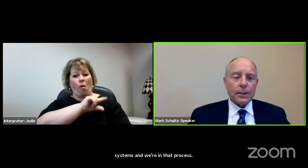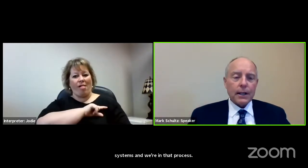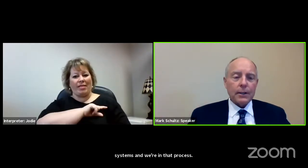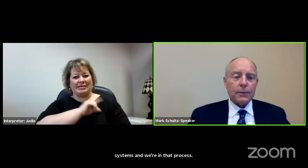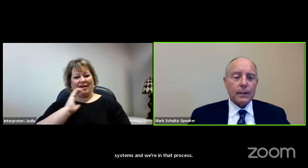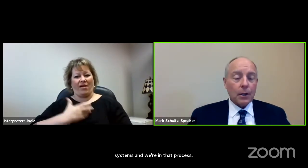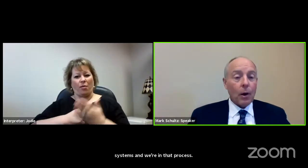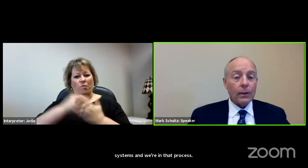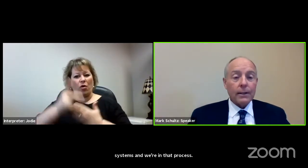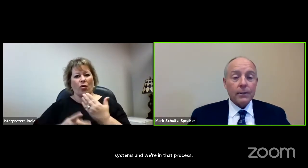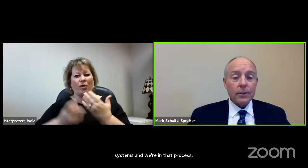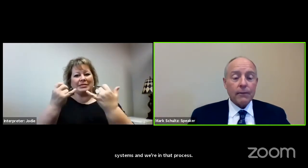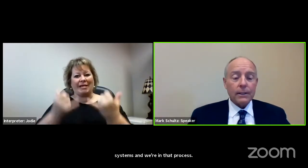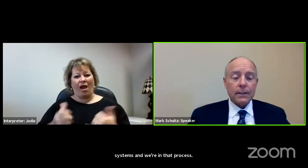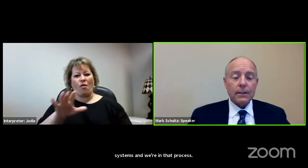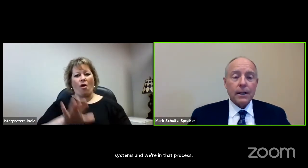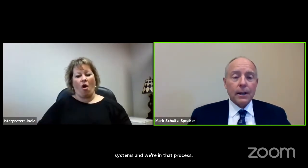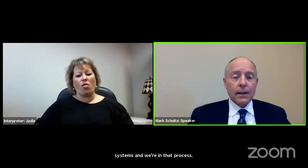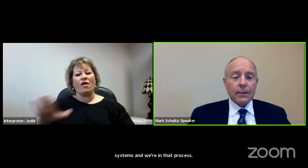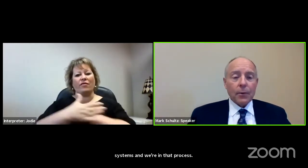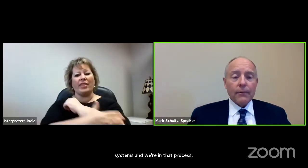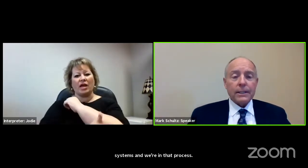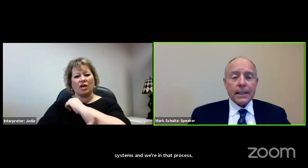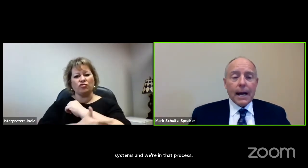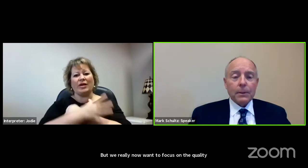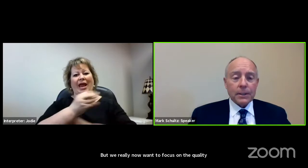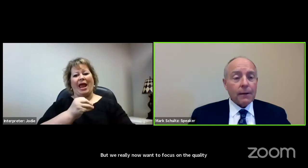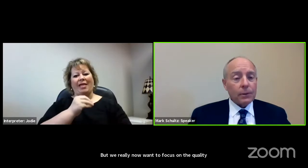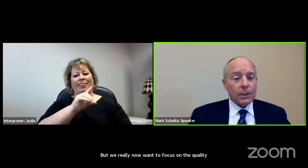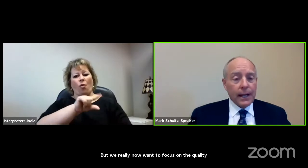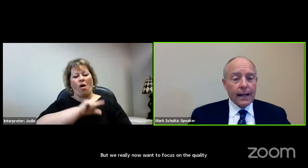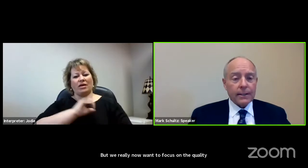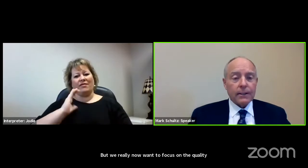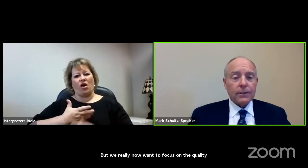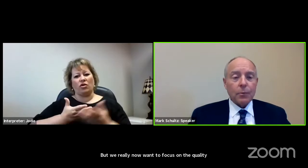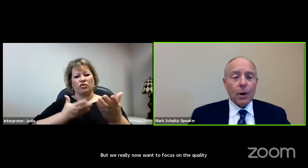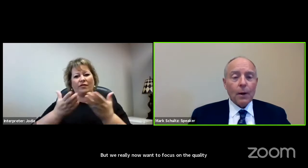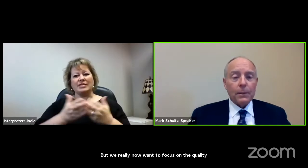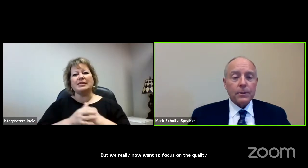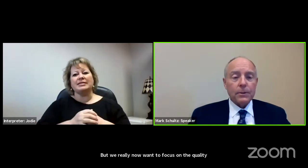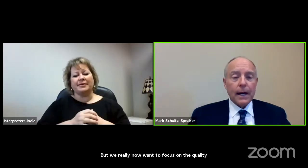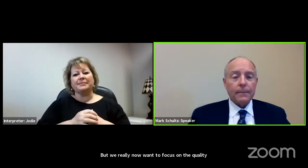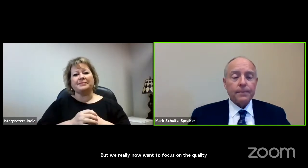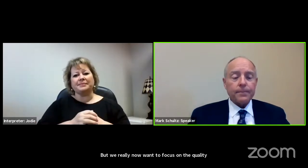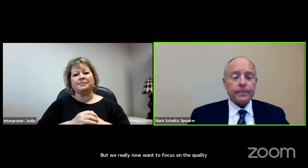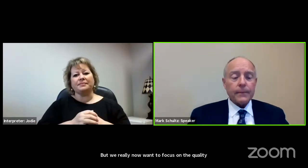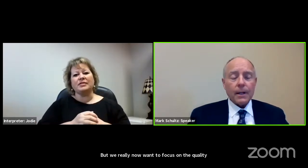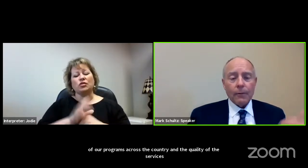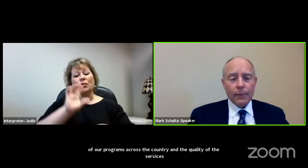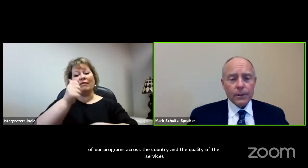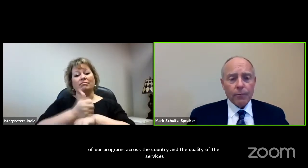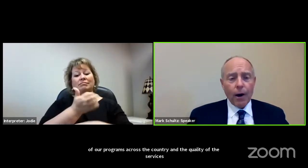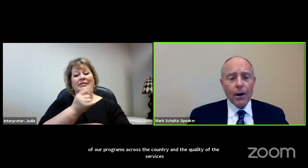programs across the country and the quality of the services. So we've established several TEA centers that will help us do that. First of all,